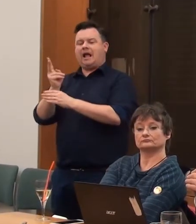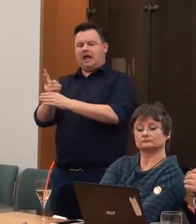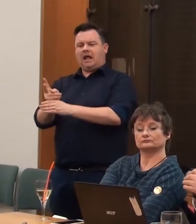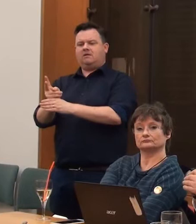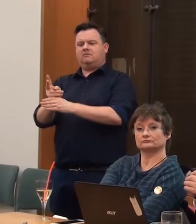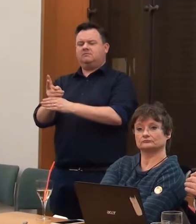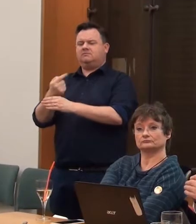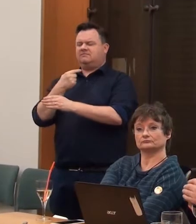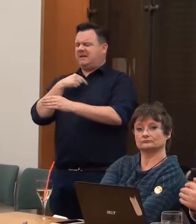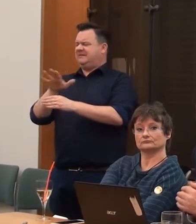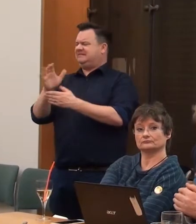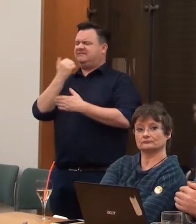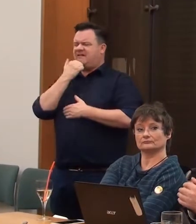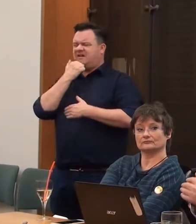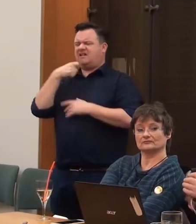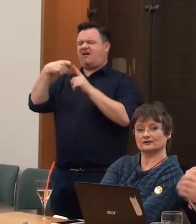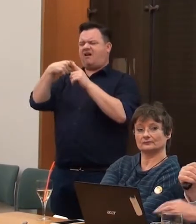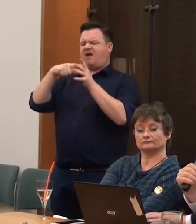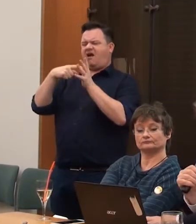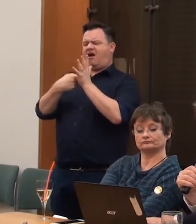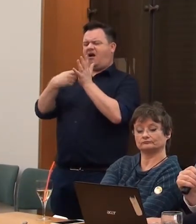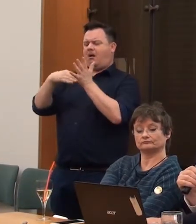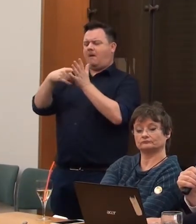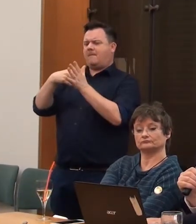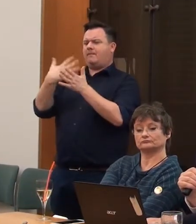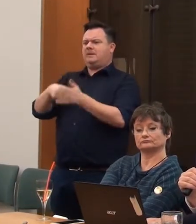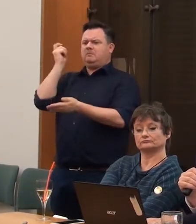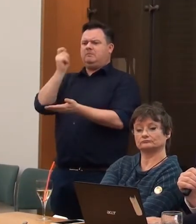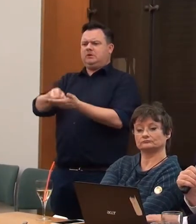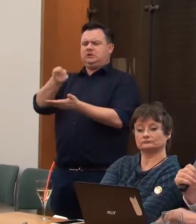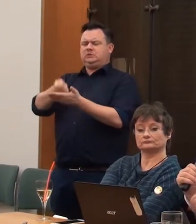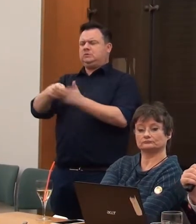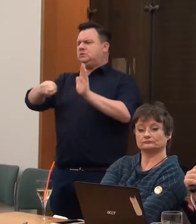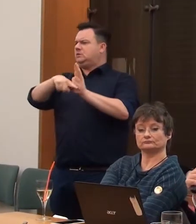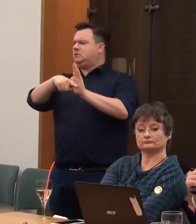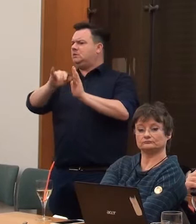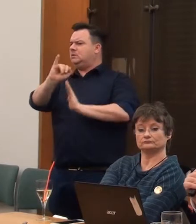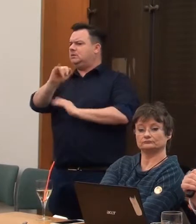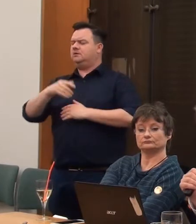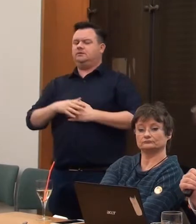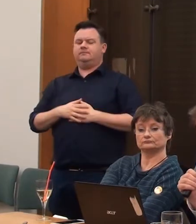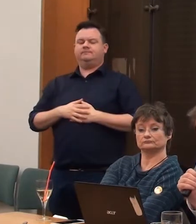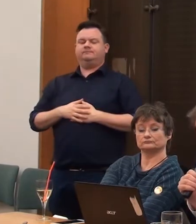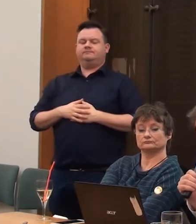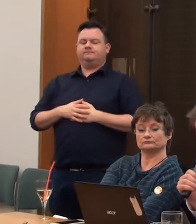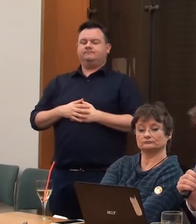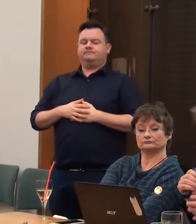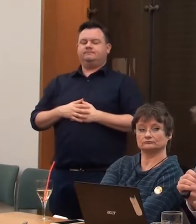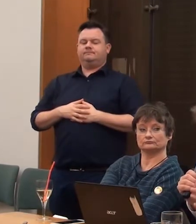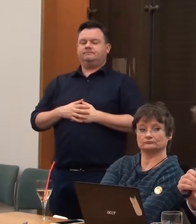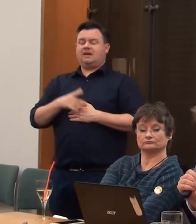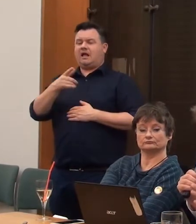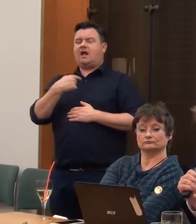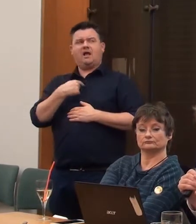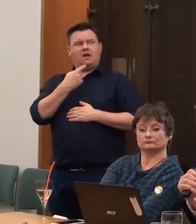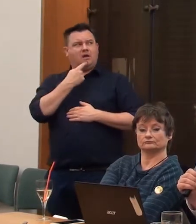count. Karma had punished you. But interestingly enough, Astrakhava, who, I've probably got